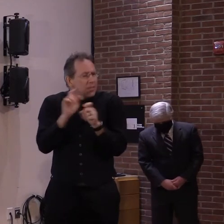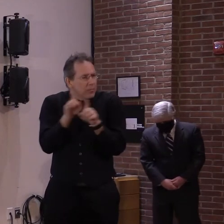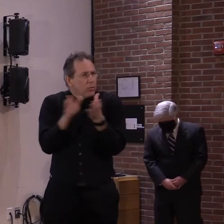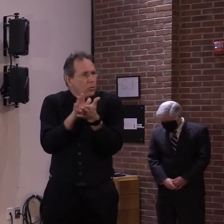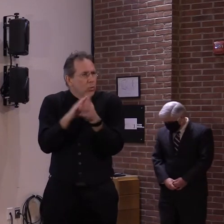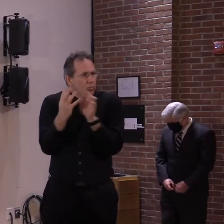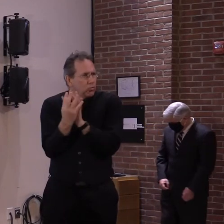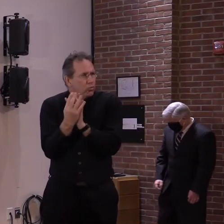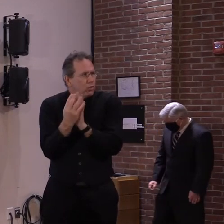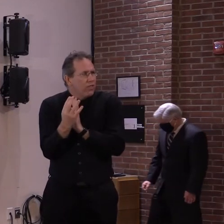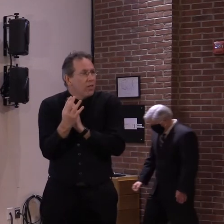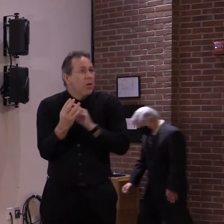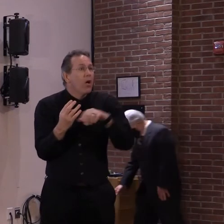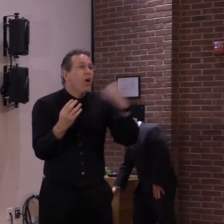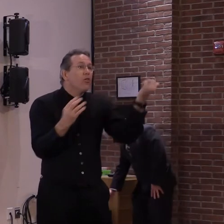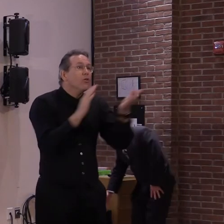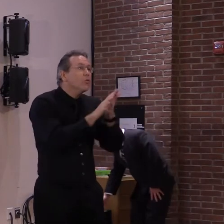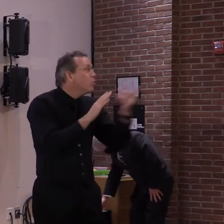another school.